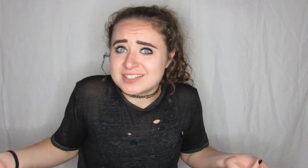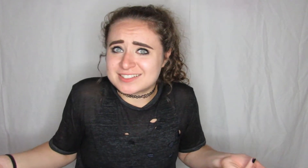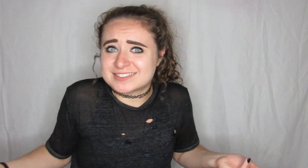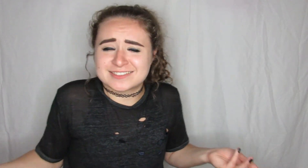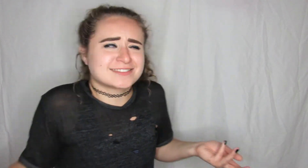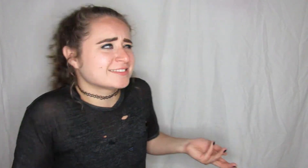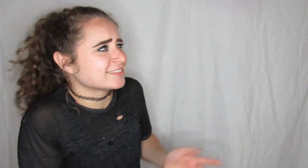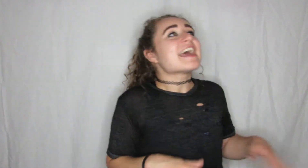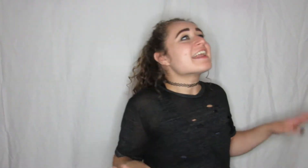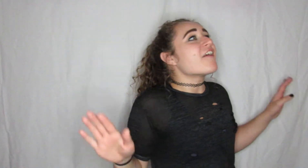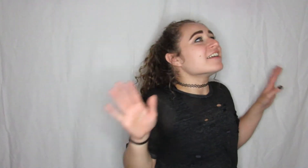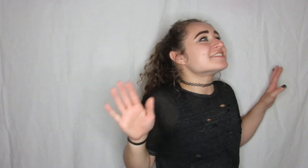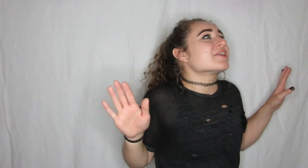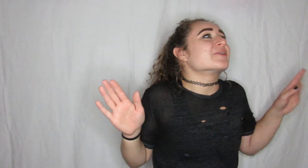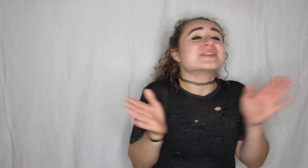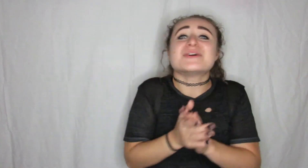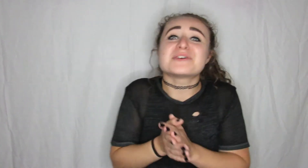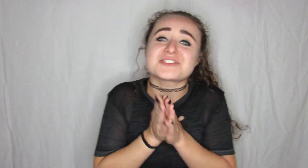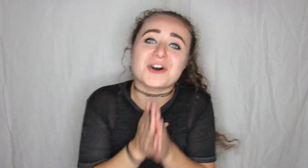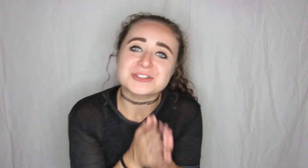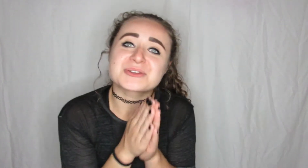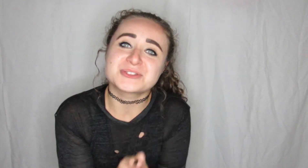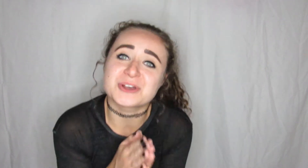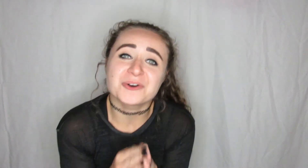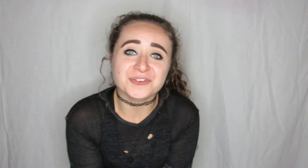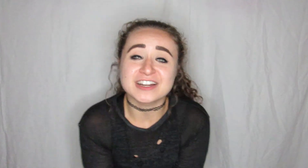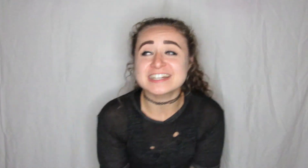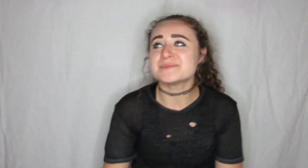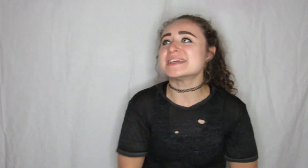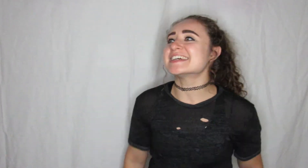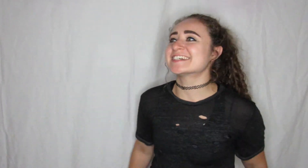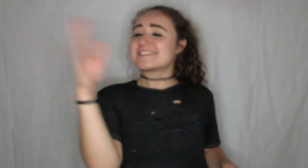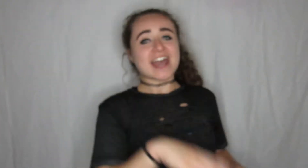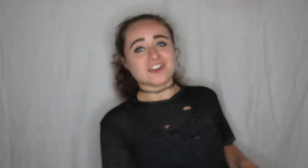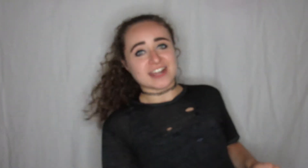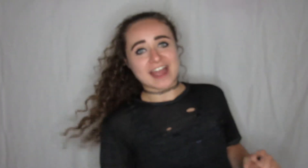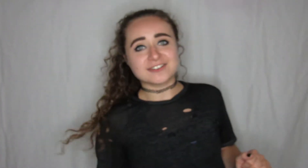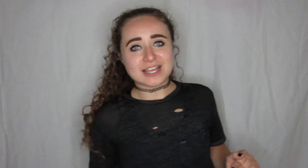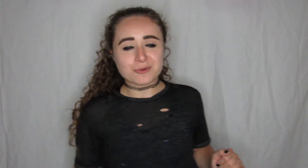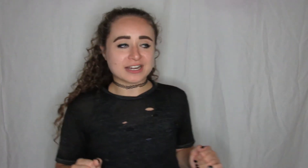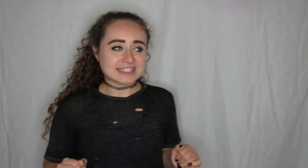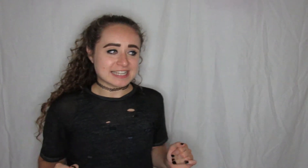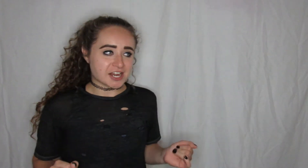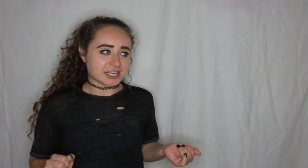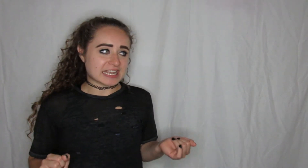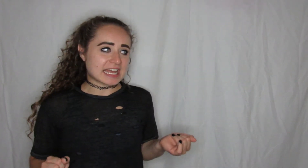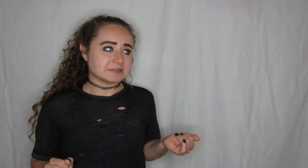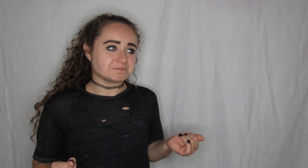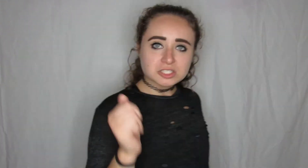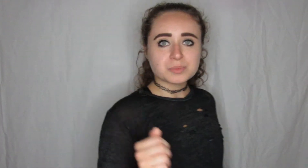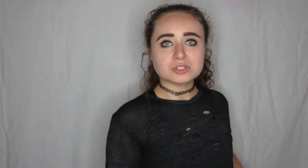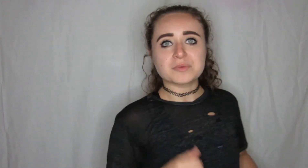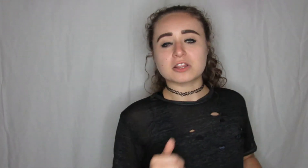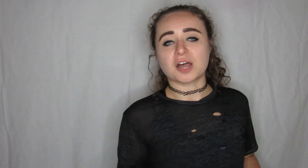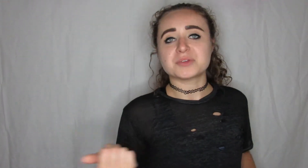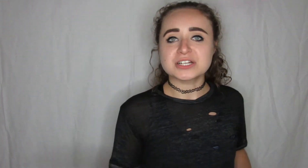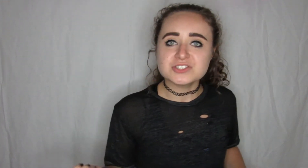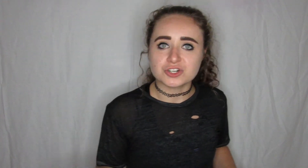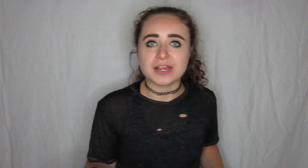and also you know what's also so funny to me Saturday I was at work on Saturday and someone told me to look up their Instagram